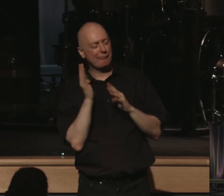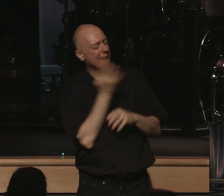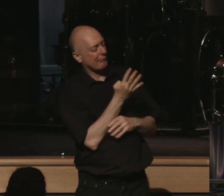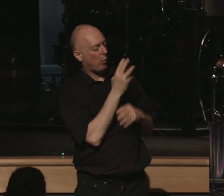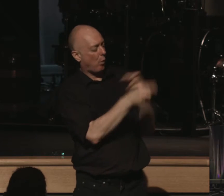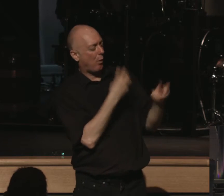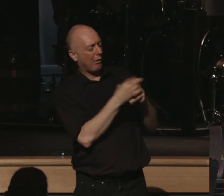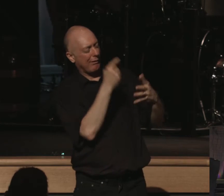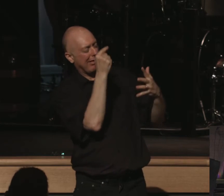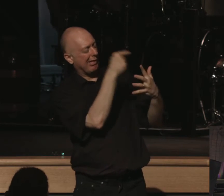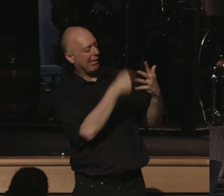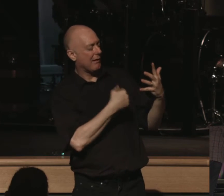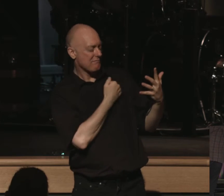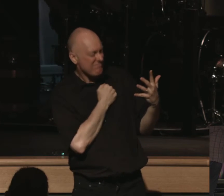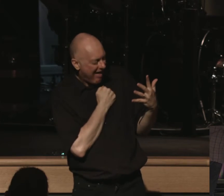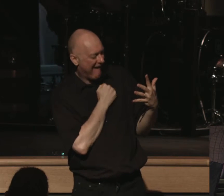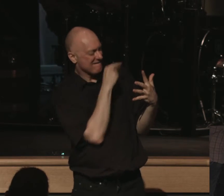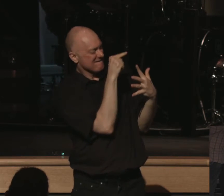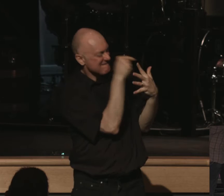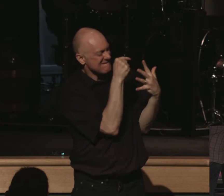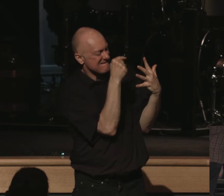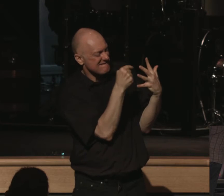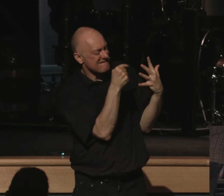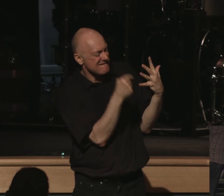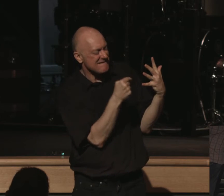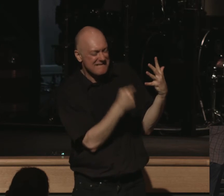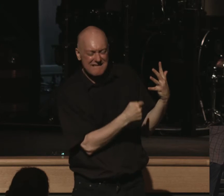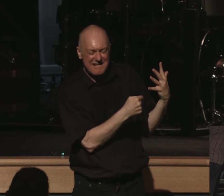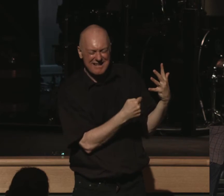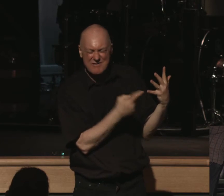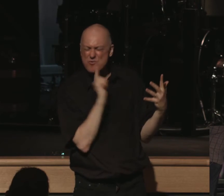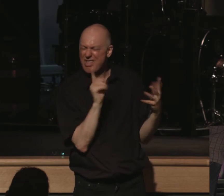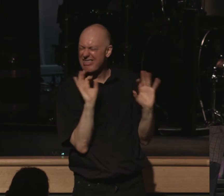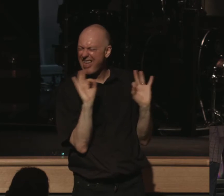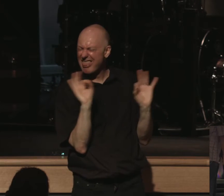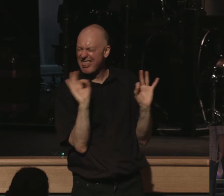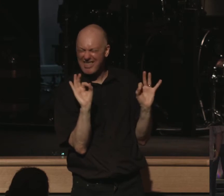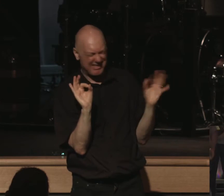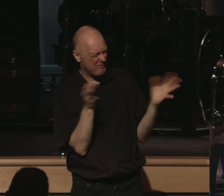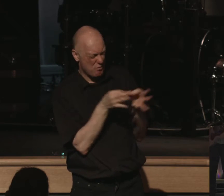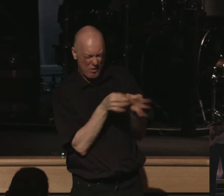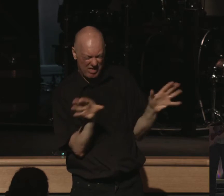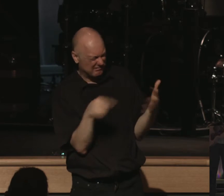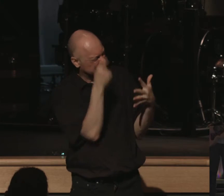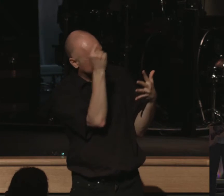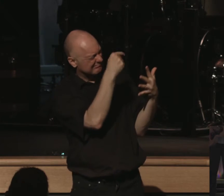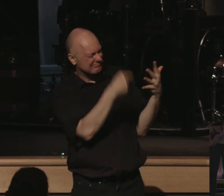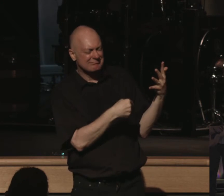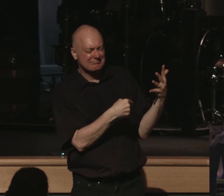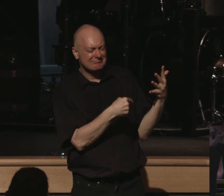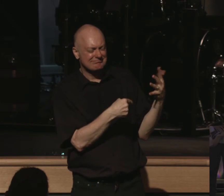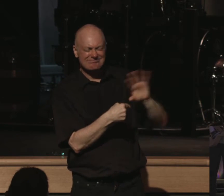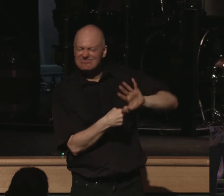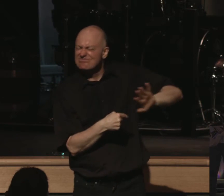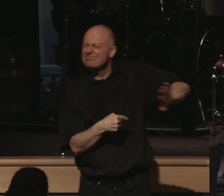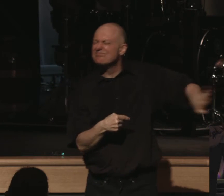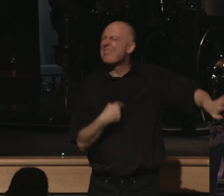I'm so easily in love with things that fall away, that mean nothing, that are useless in the end. I need you